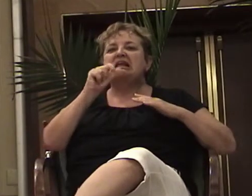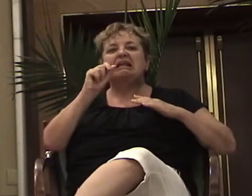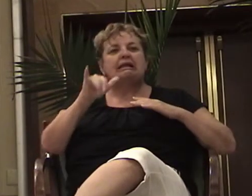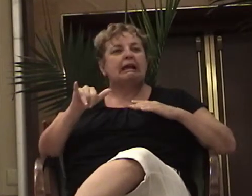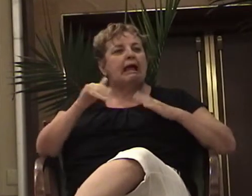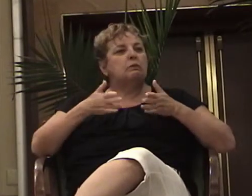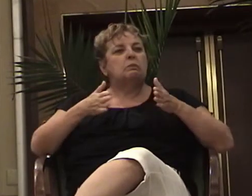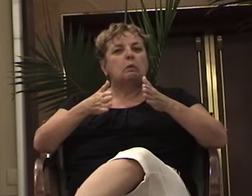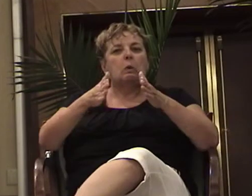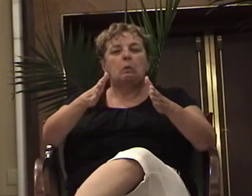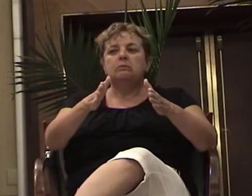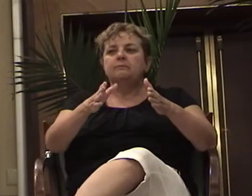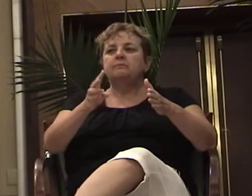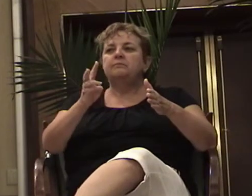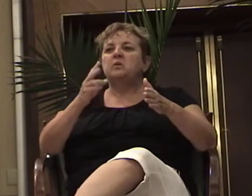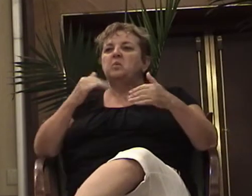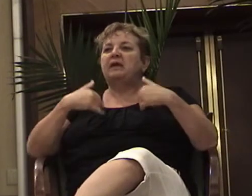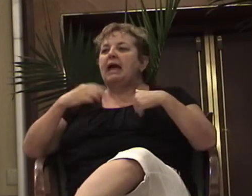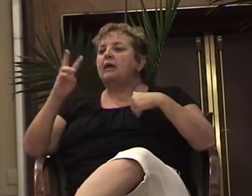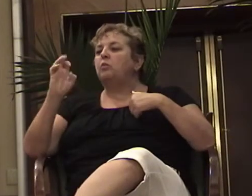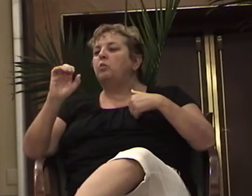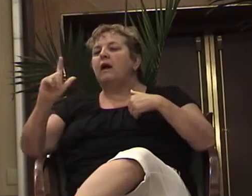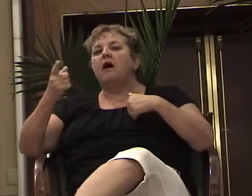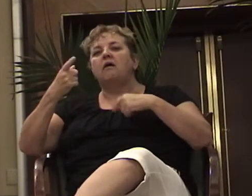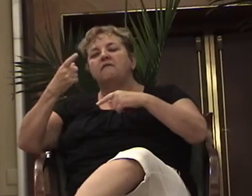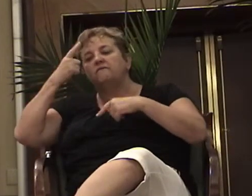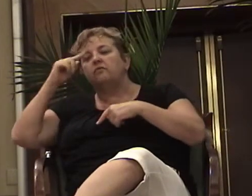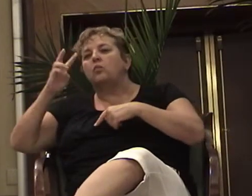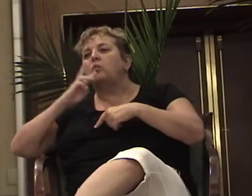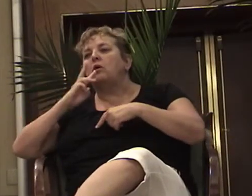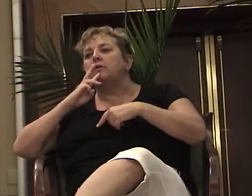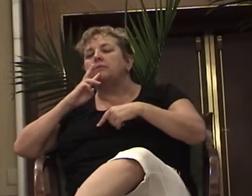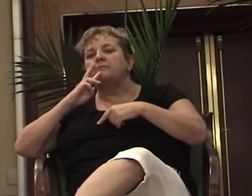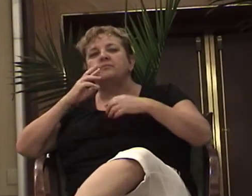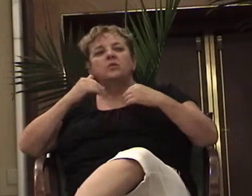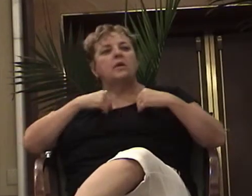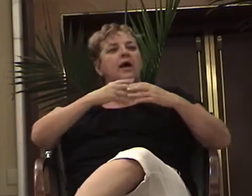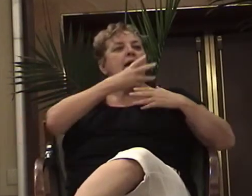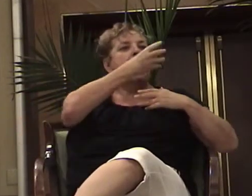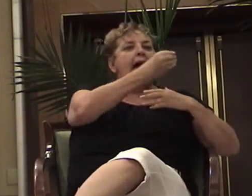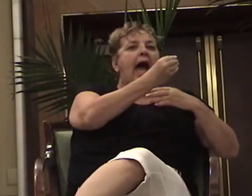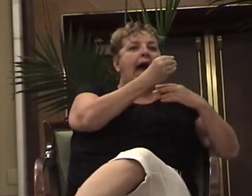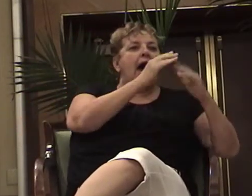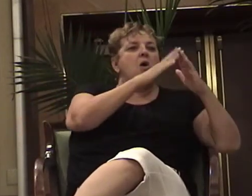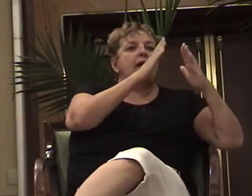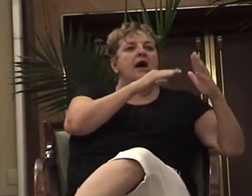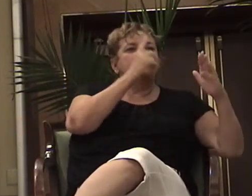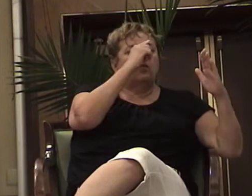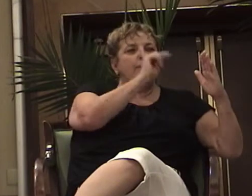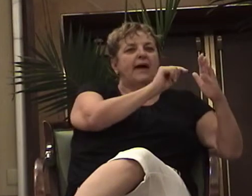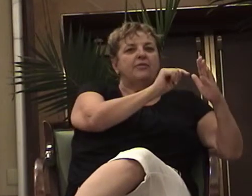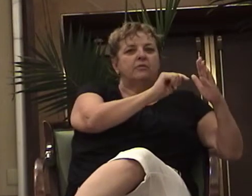baths in big steel tubs. We had an outhouse, which I was locked in quite often.